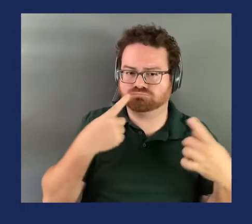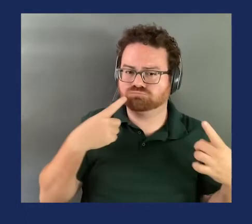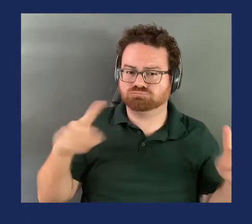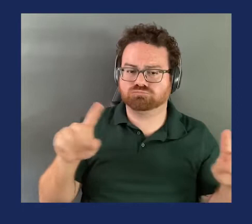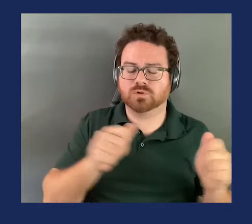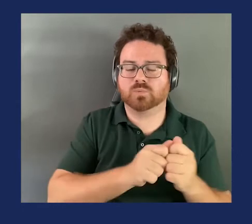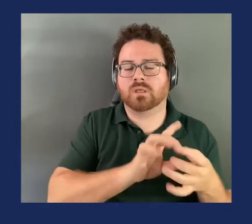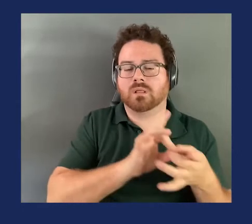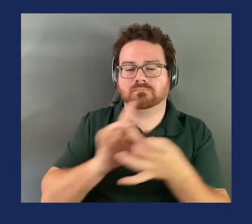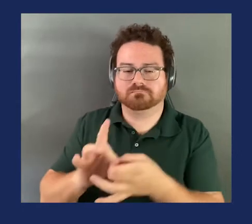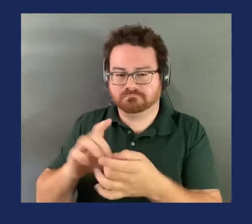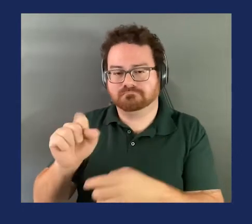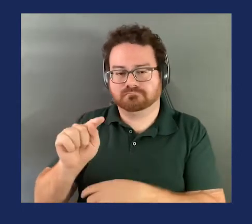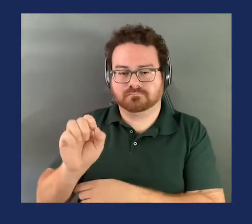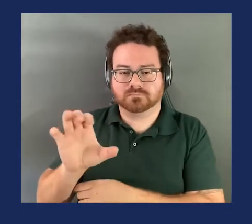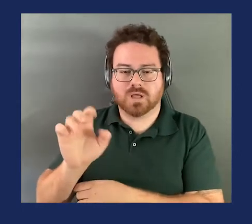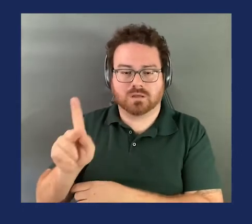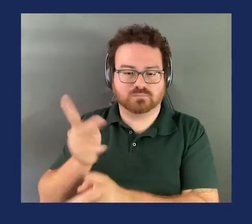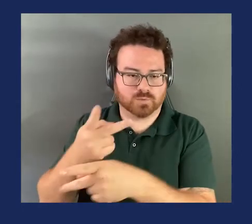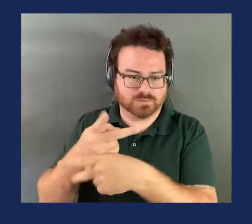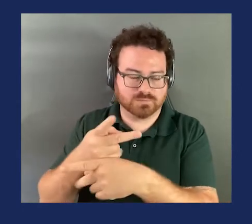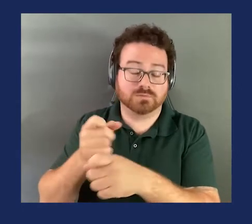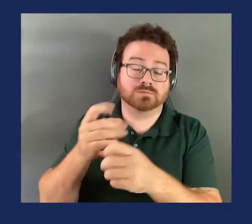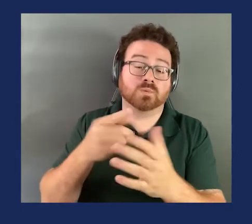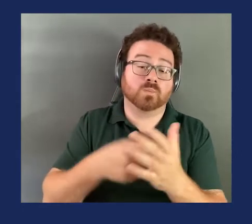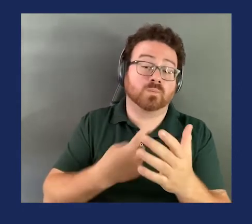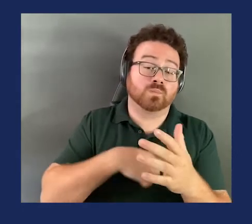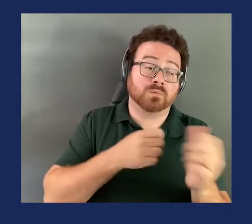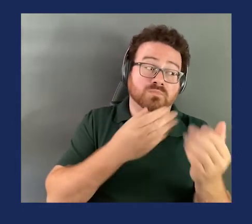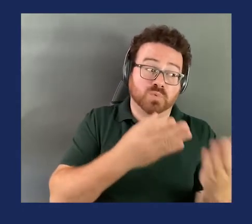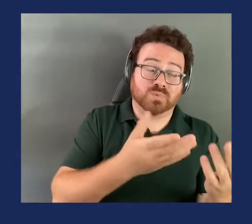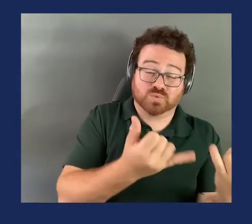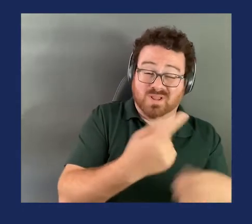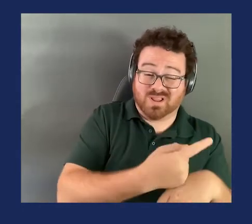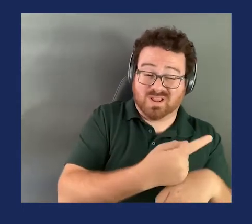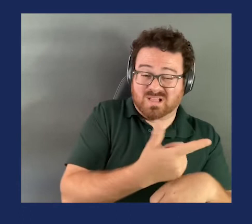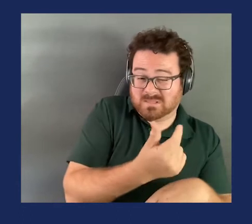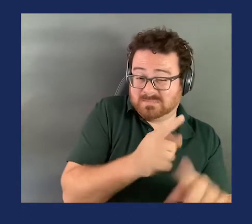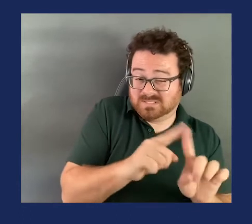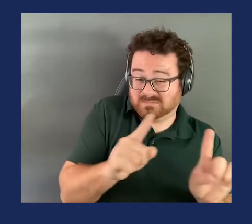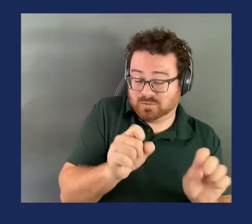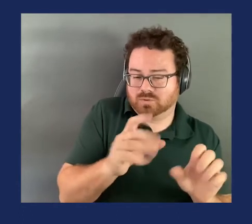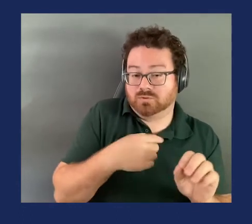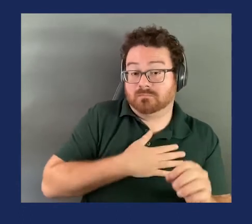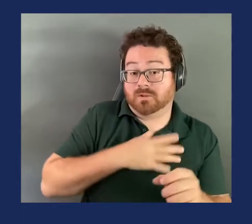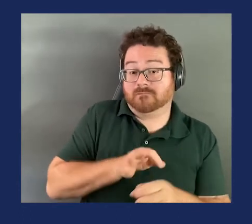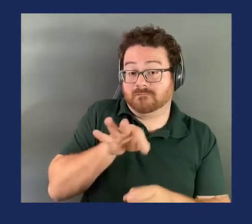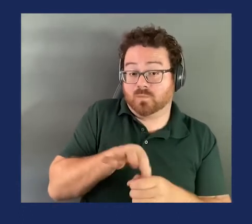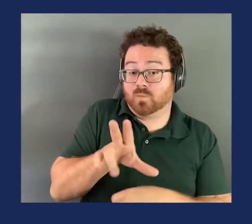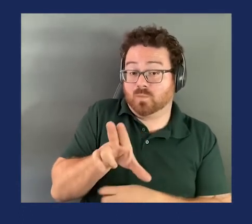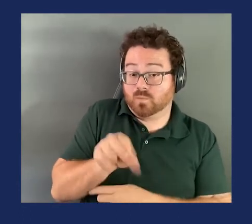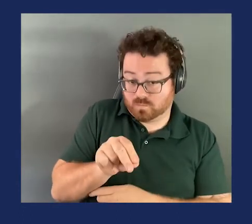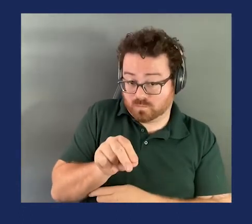proposing here today is slightly different. So, I'm a no. I'm open to hearing the comments that we receive